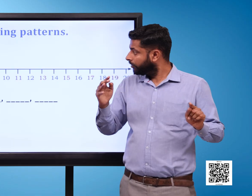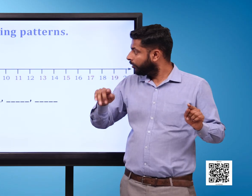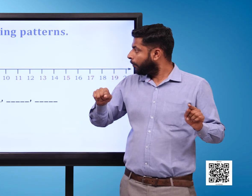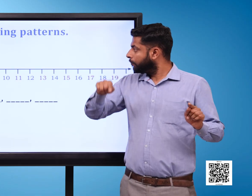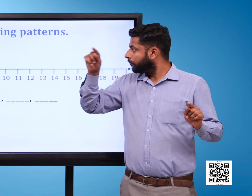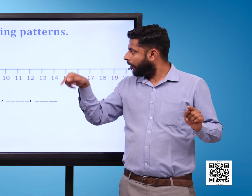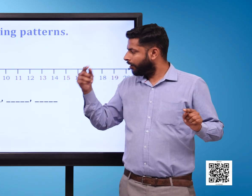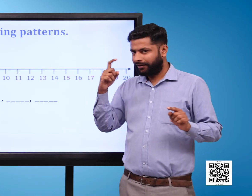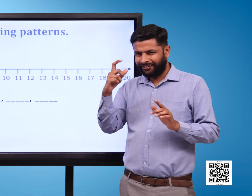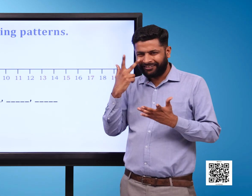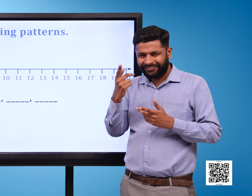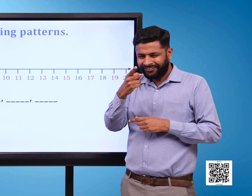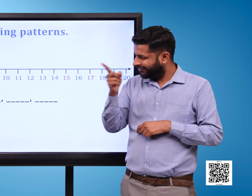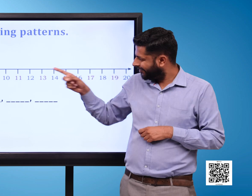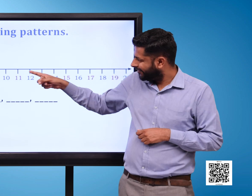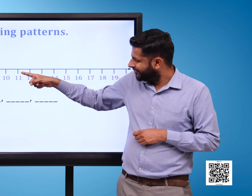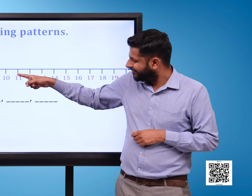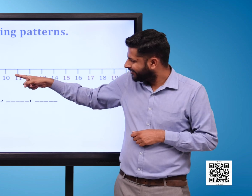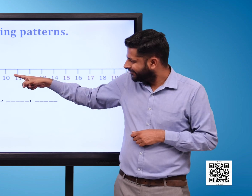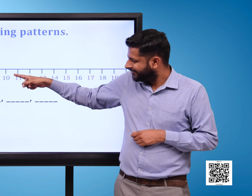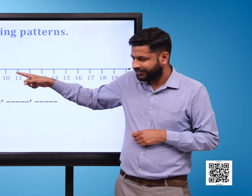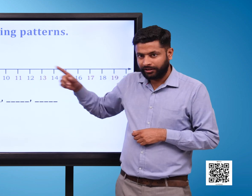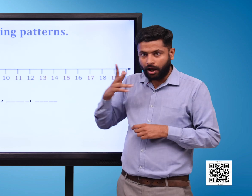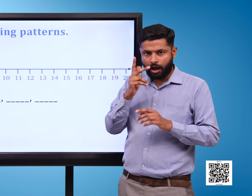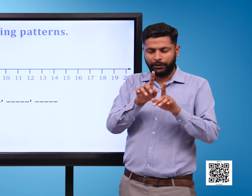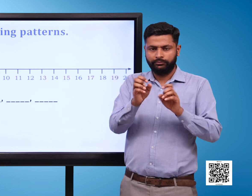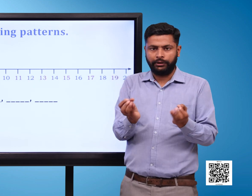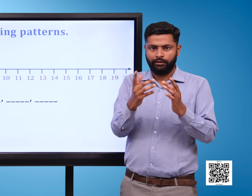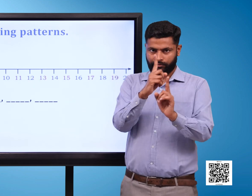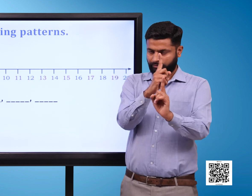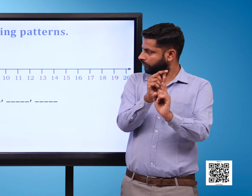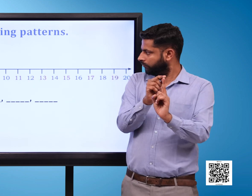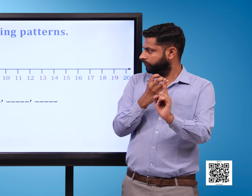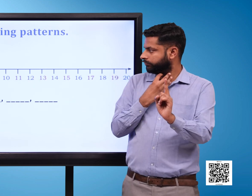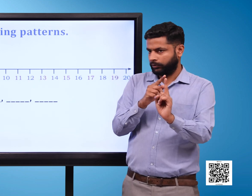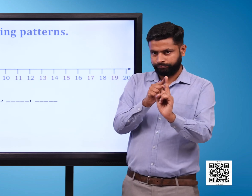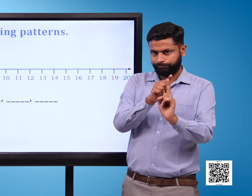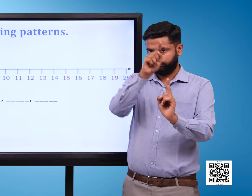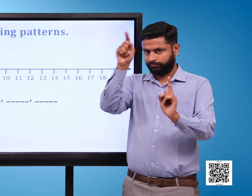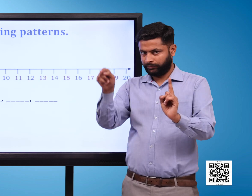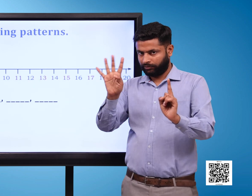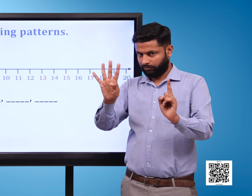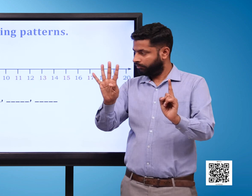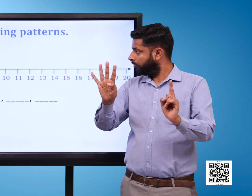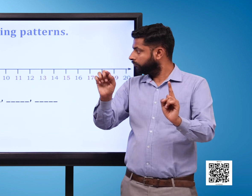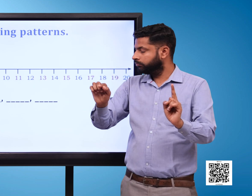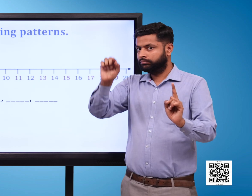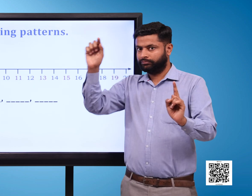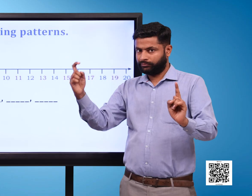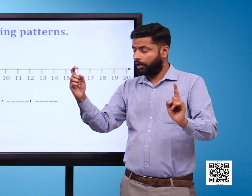is 20 The frog is sitting on point 1 In every jump He crosses 3 points In his first jump